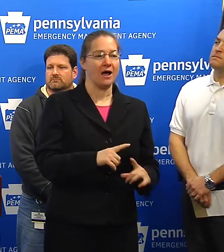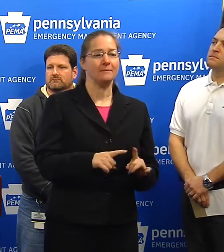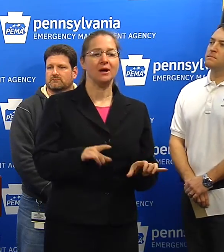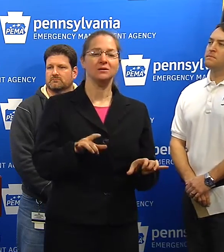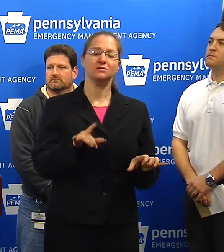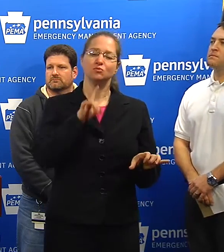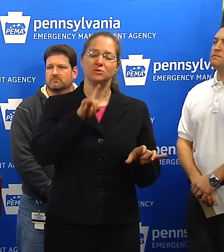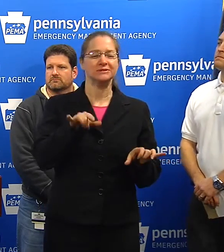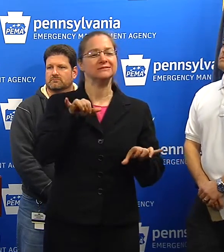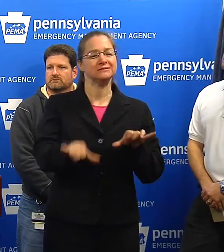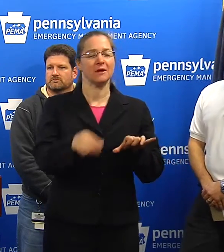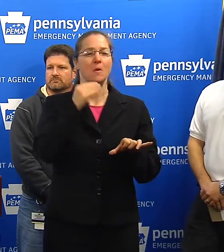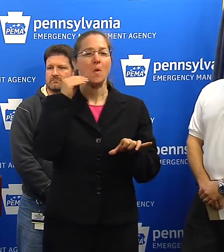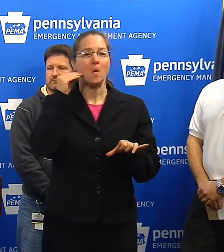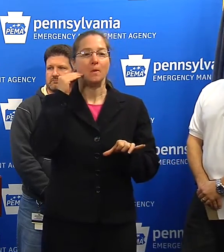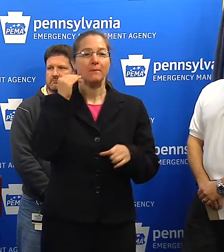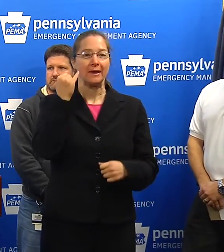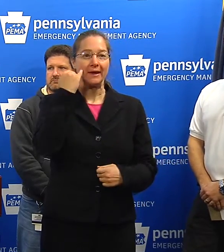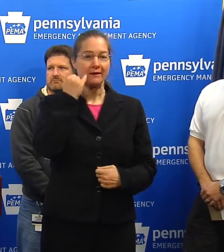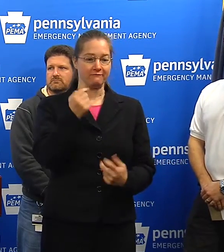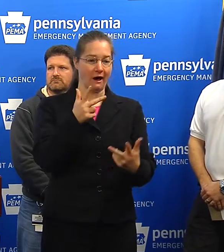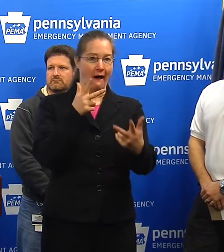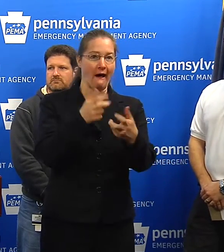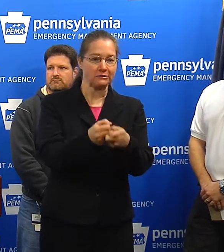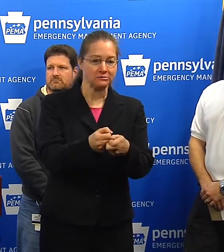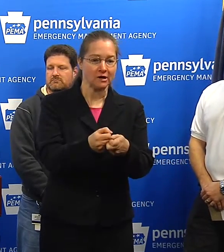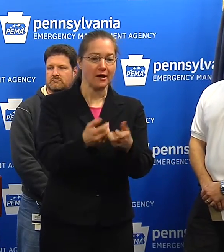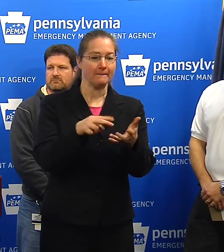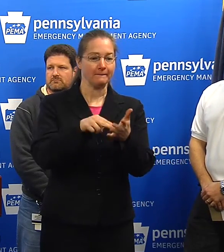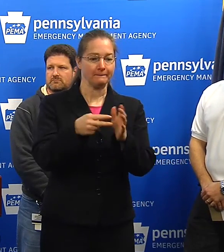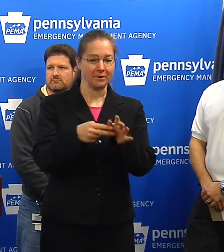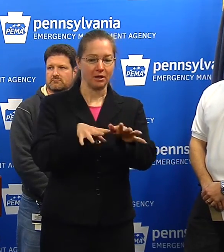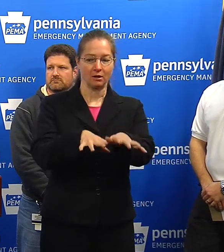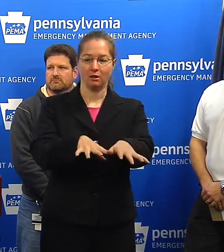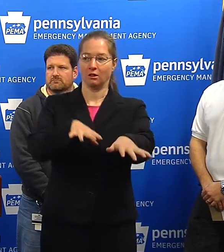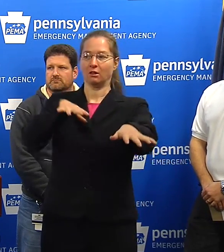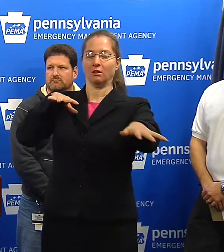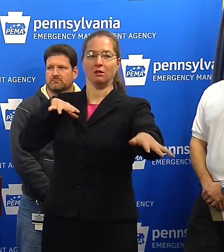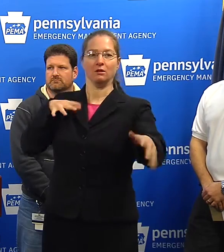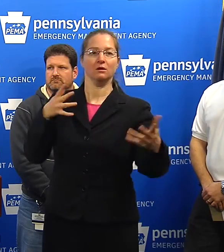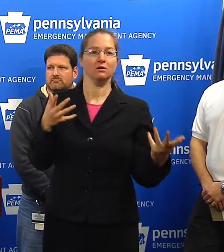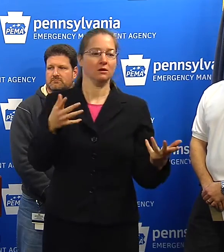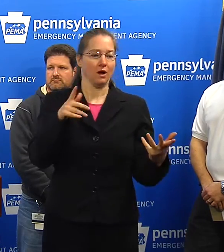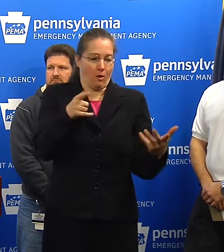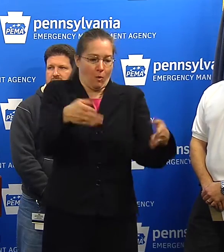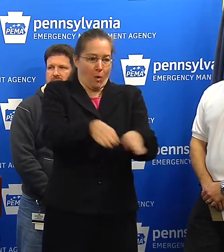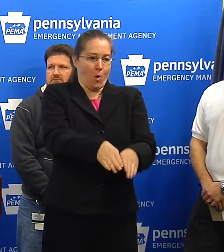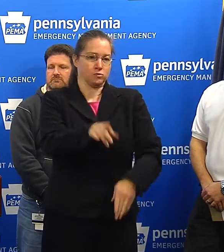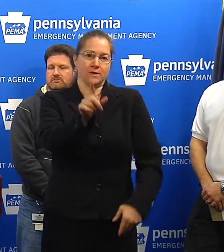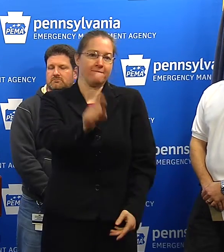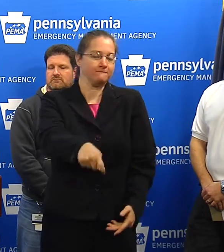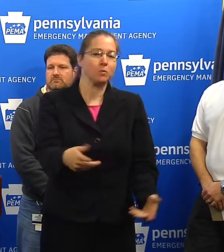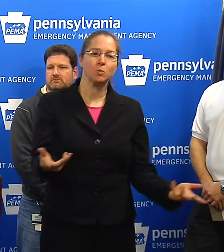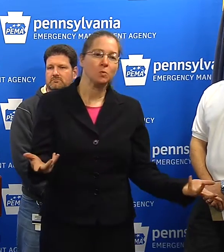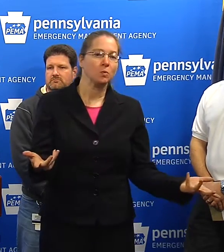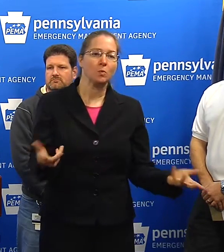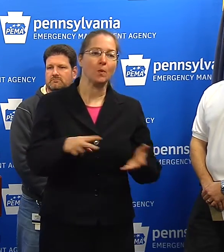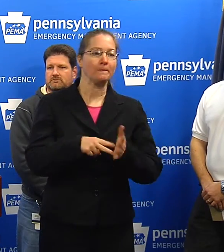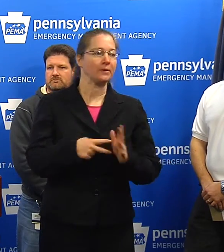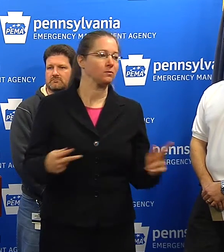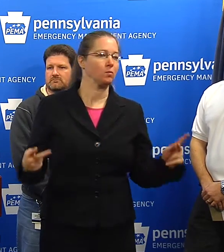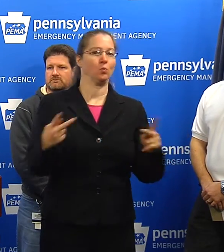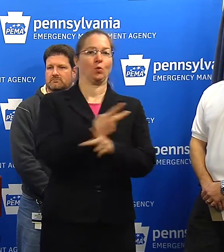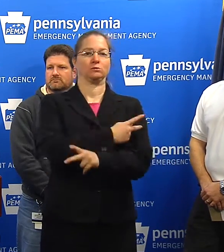if we have roadblocks on our highways, we are going to have to close these highways. And that's going to make it even